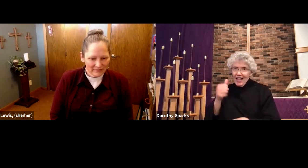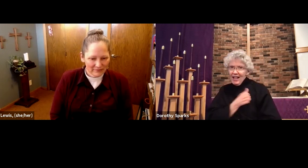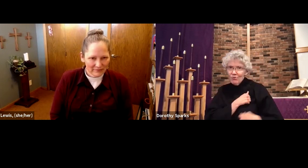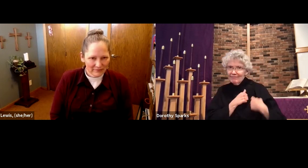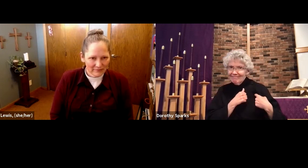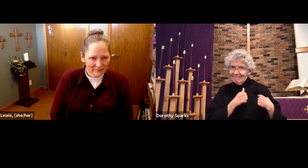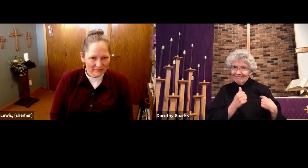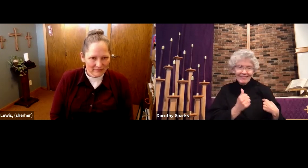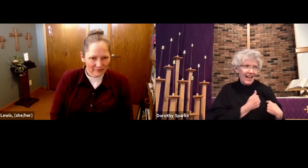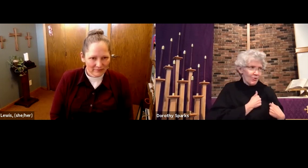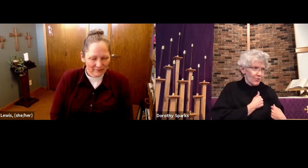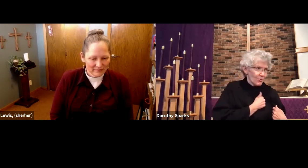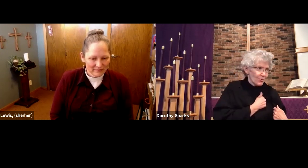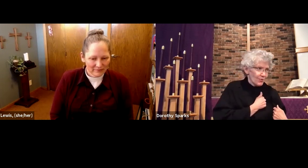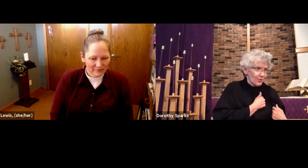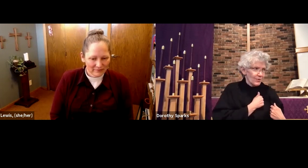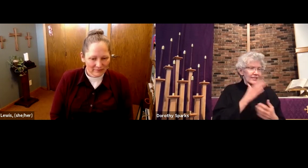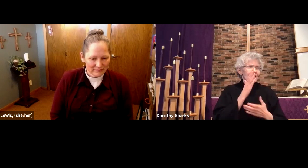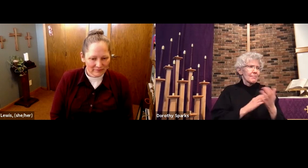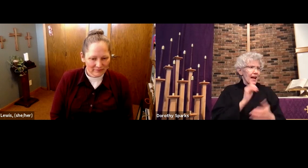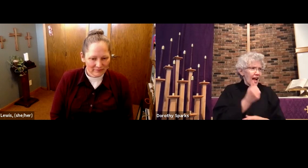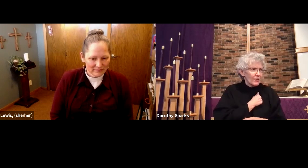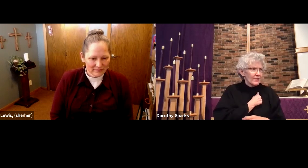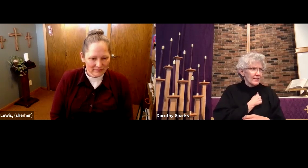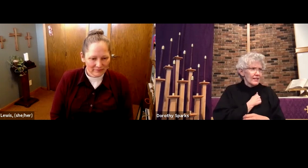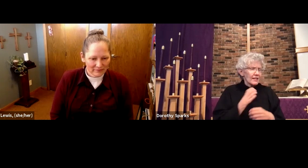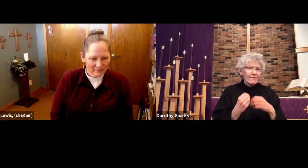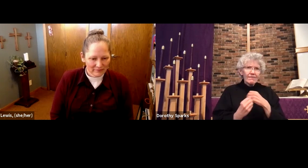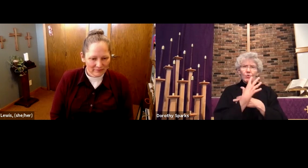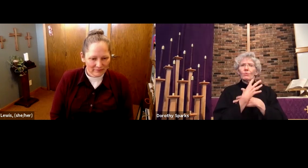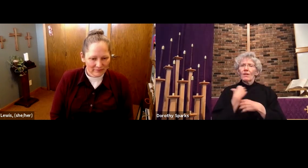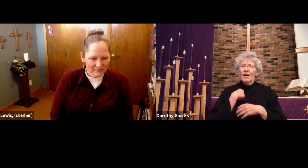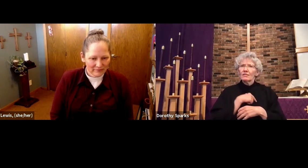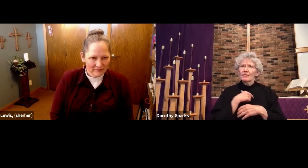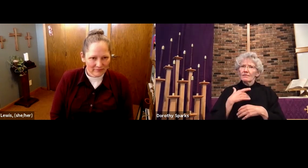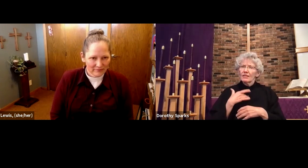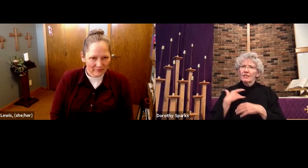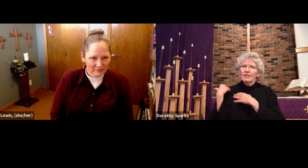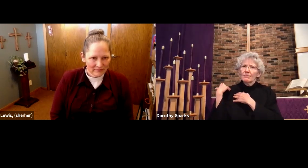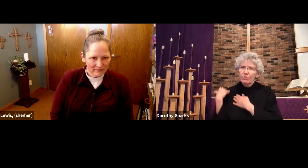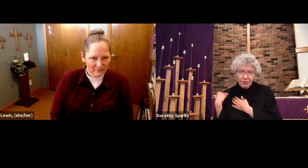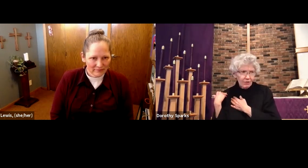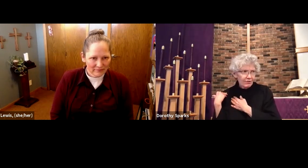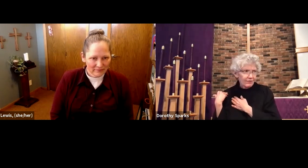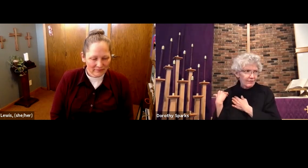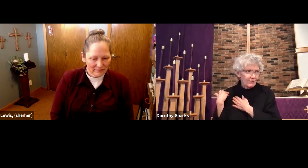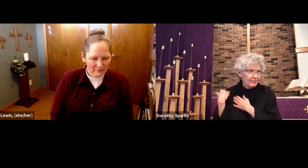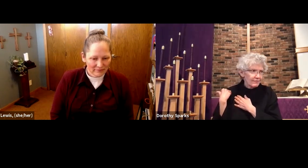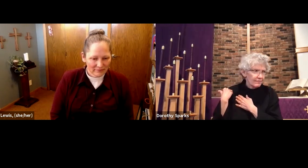of breaking free from different kinds of attitudes and habits that act like chains